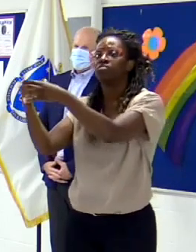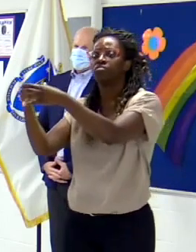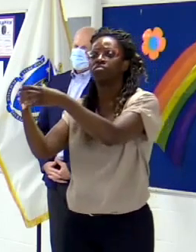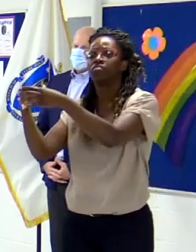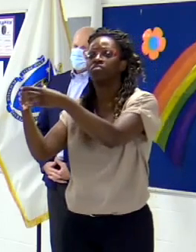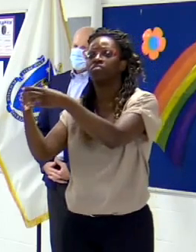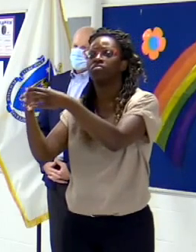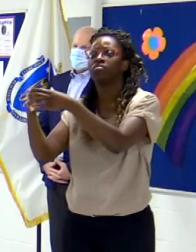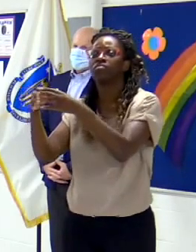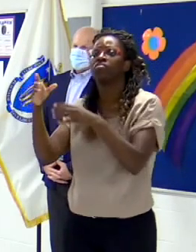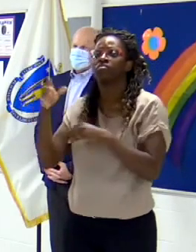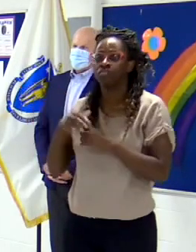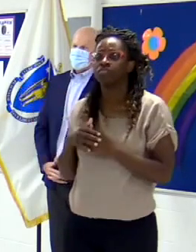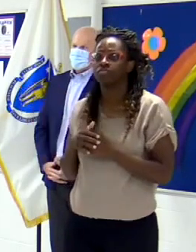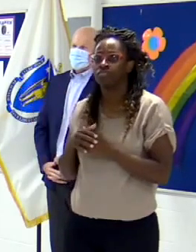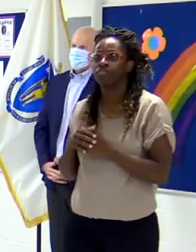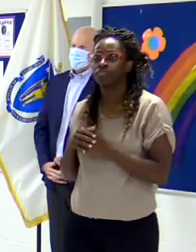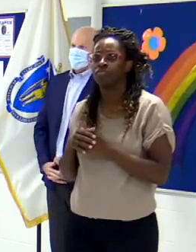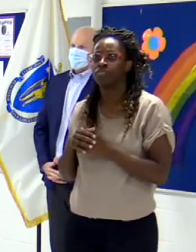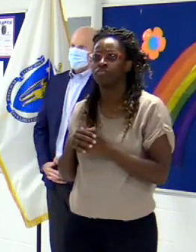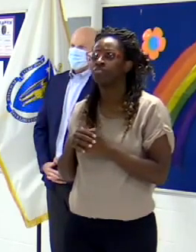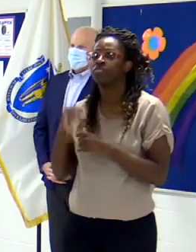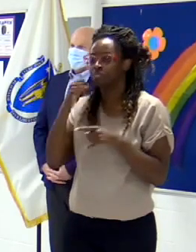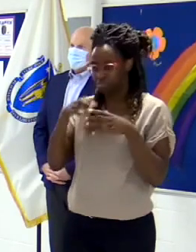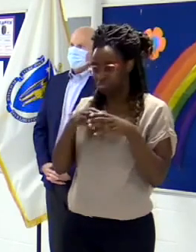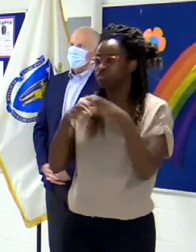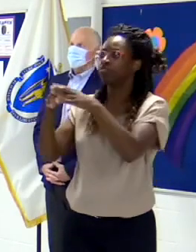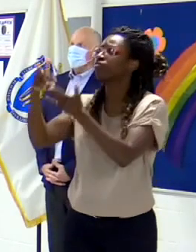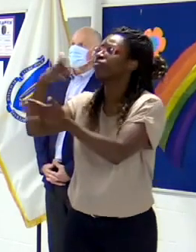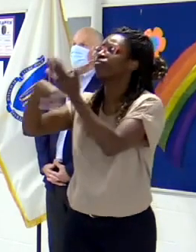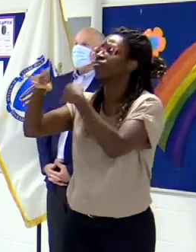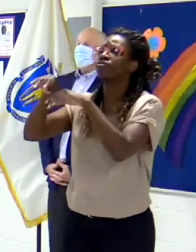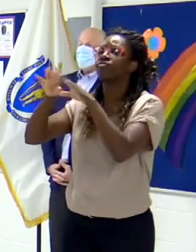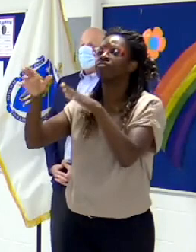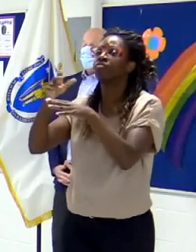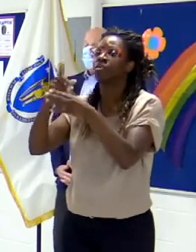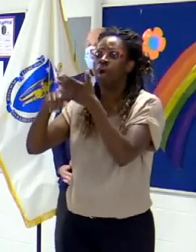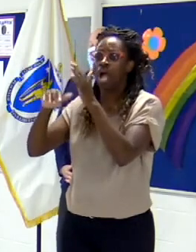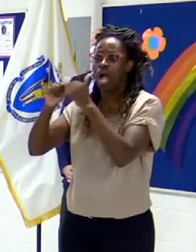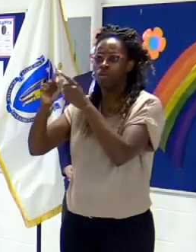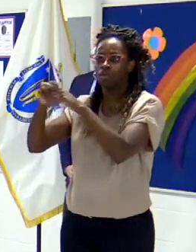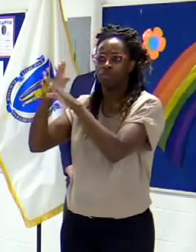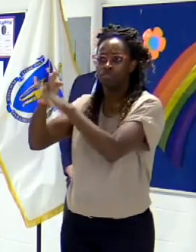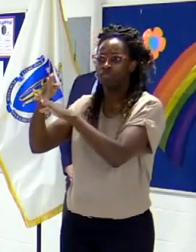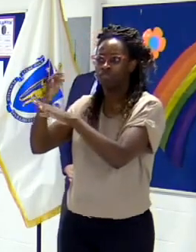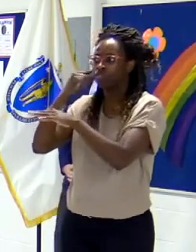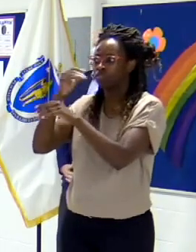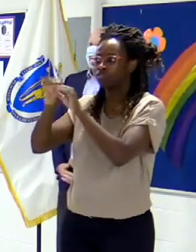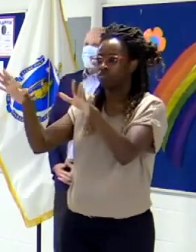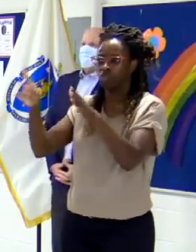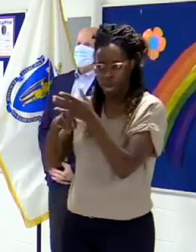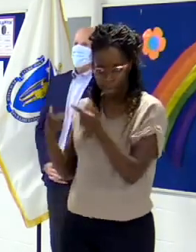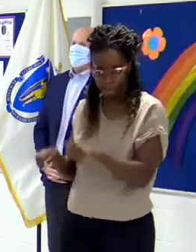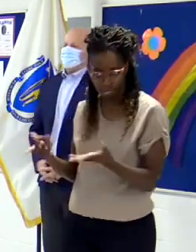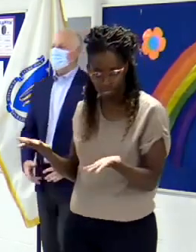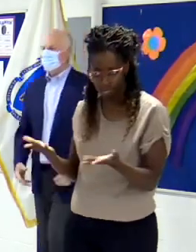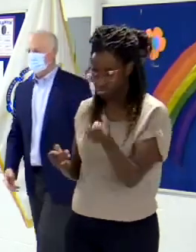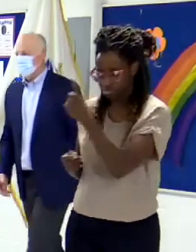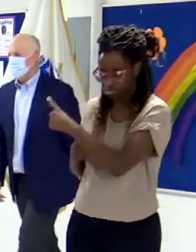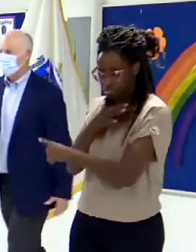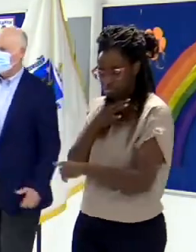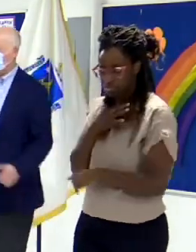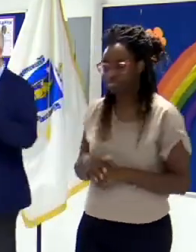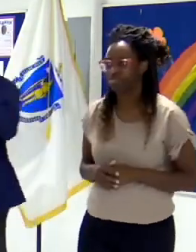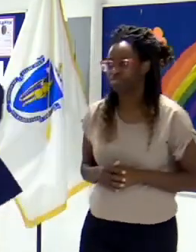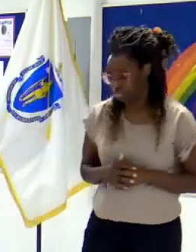what's been working from that? Do you know what goes on when they're not here? Oh it's a challenge, right? It's a professional challenge?